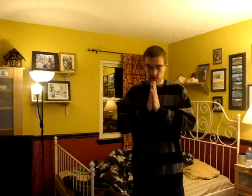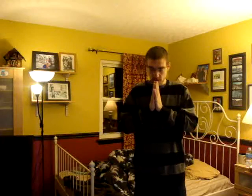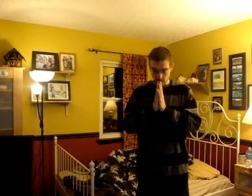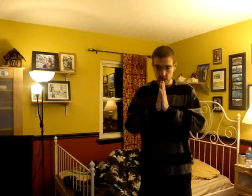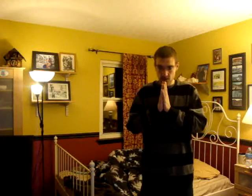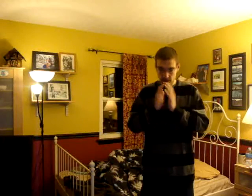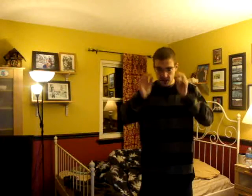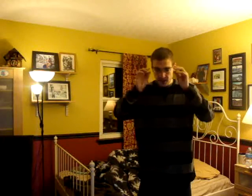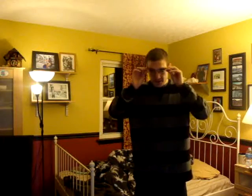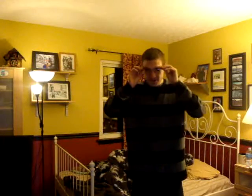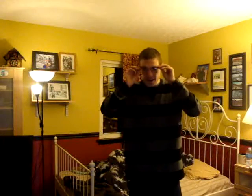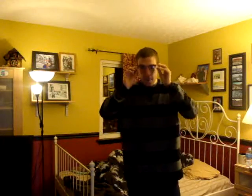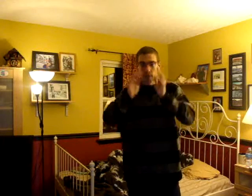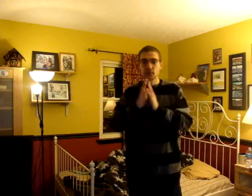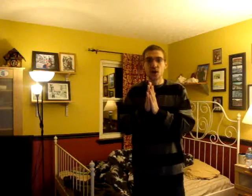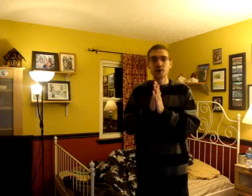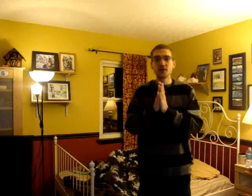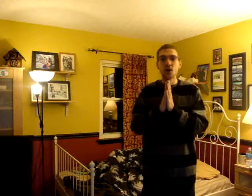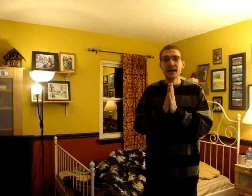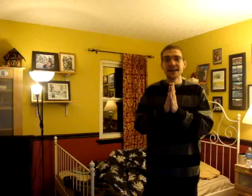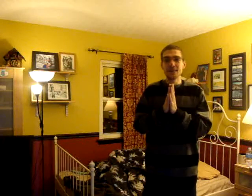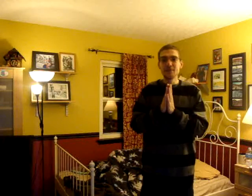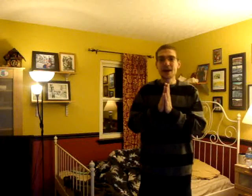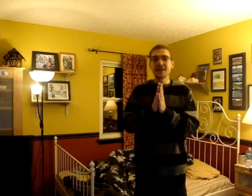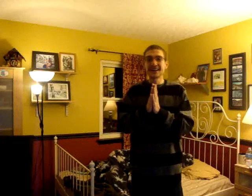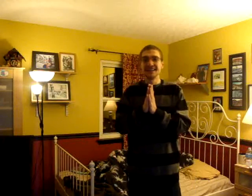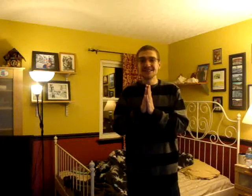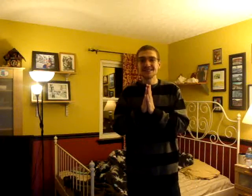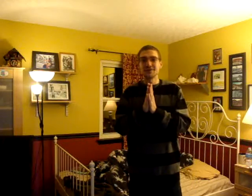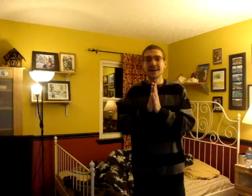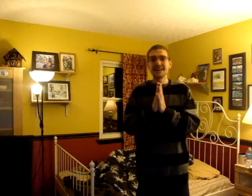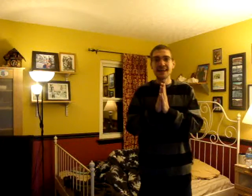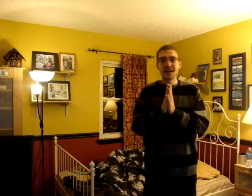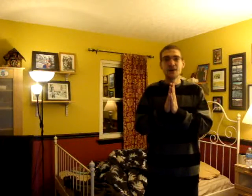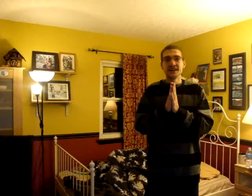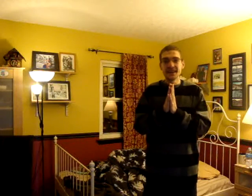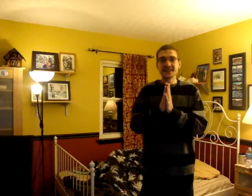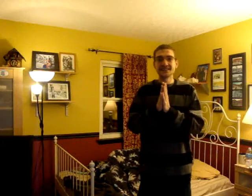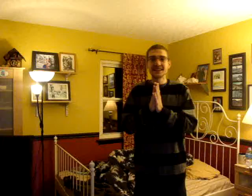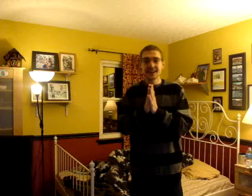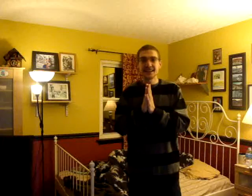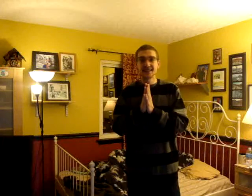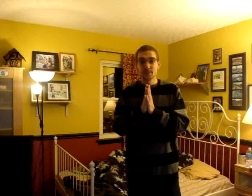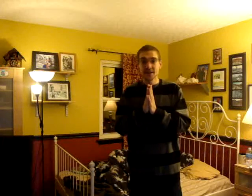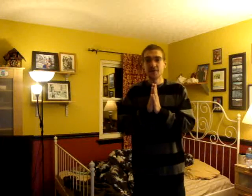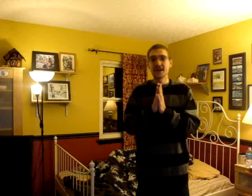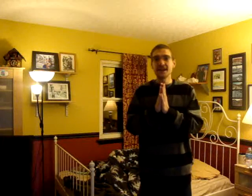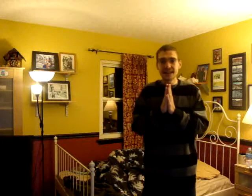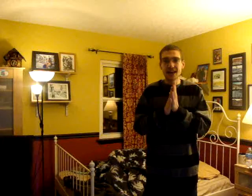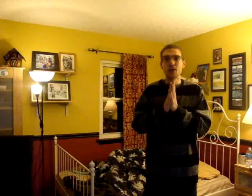Uh, check. Yo, yo. Give me my recognition right now. Yeah, it's the kid that's spittin' right now.